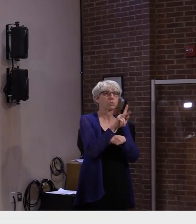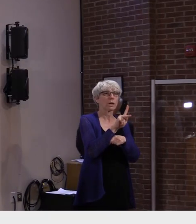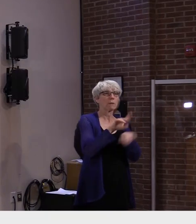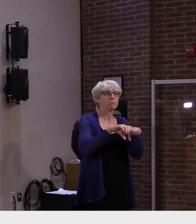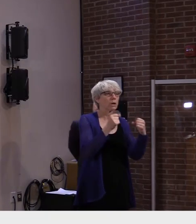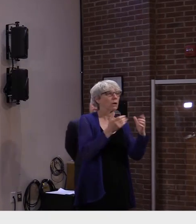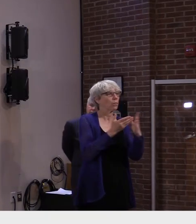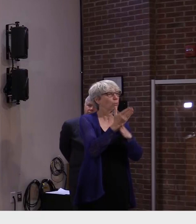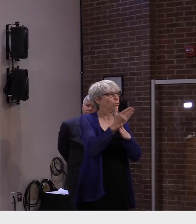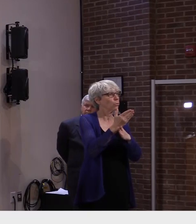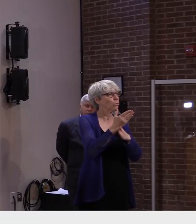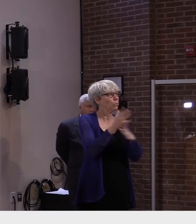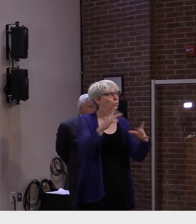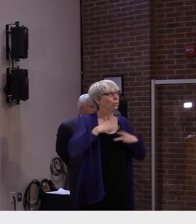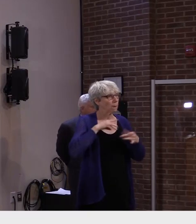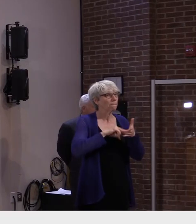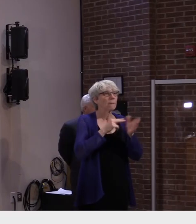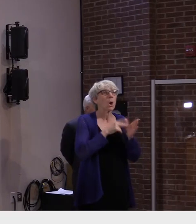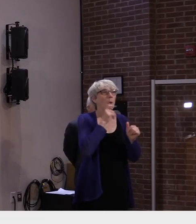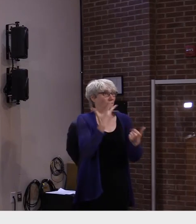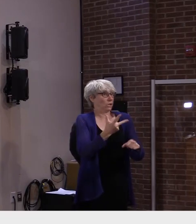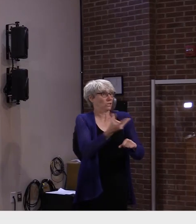those who regularly check that.